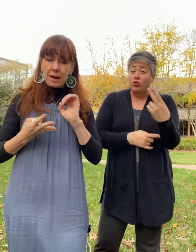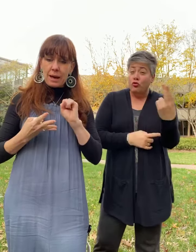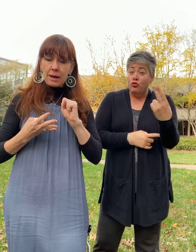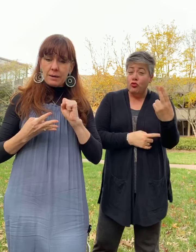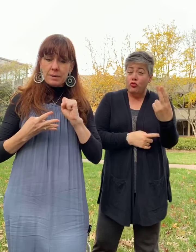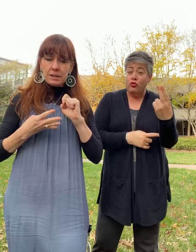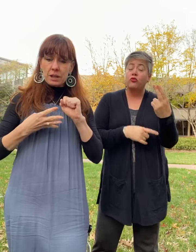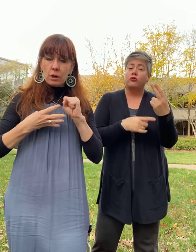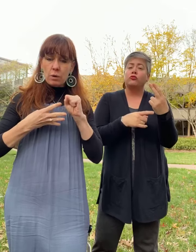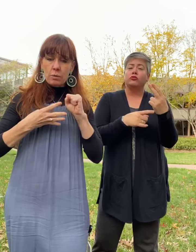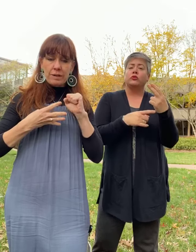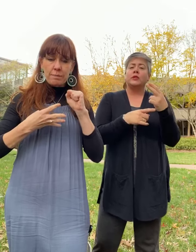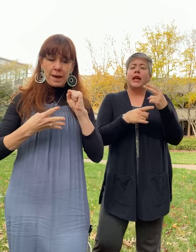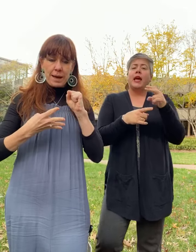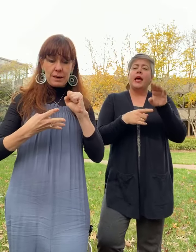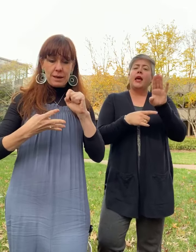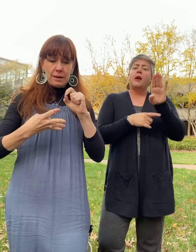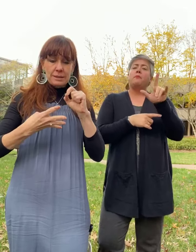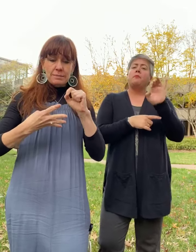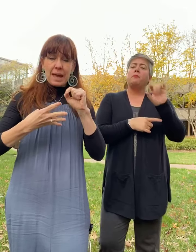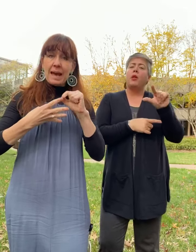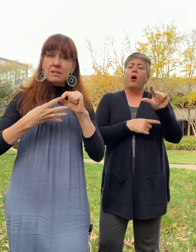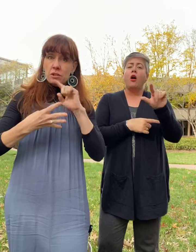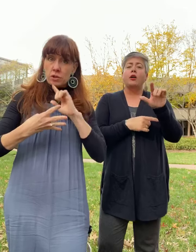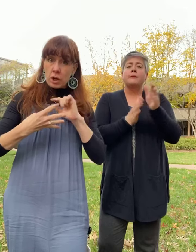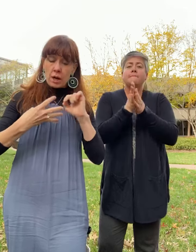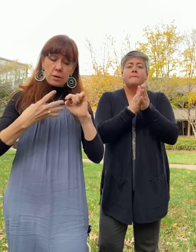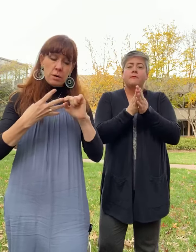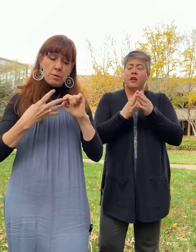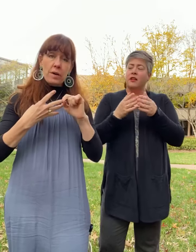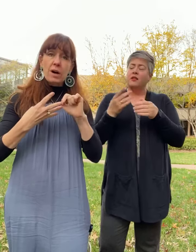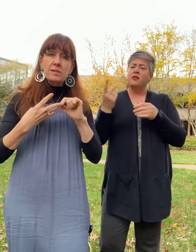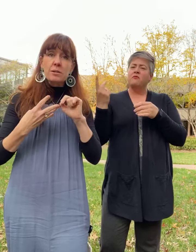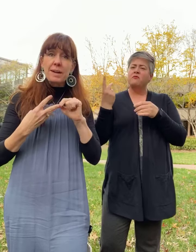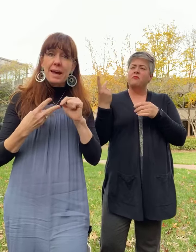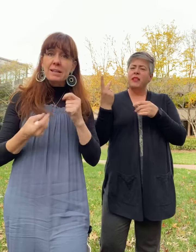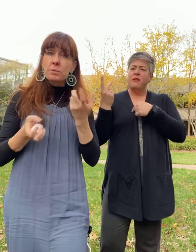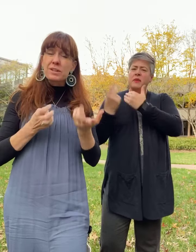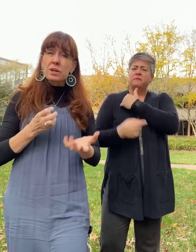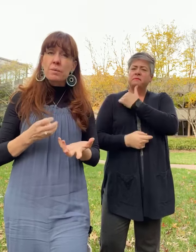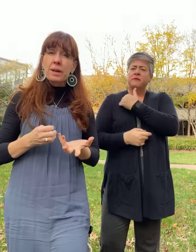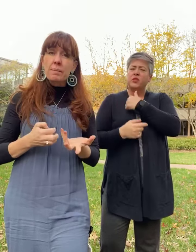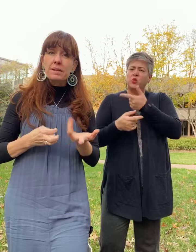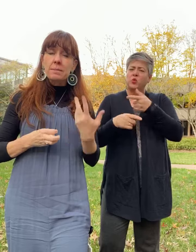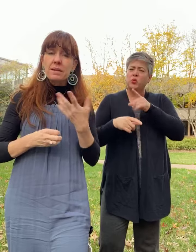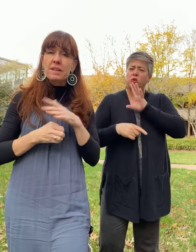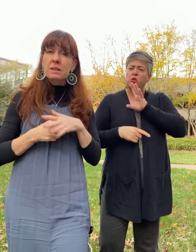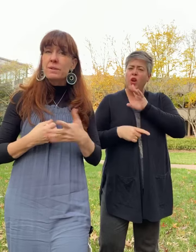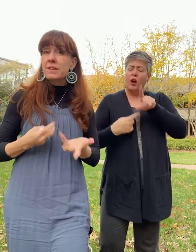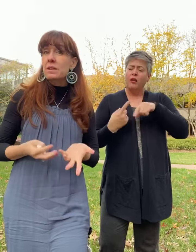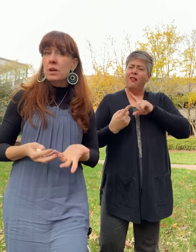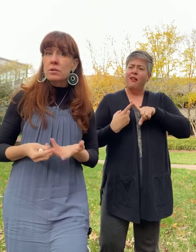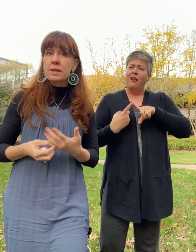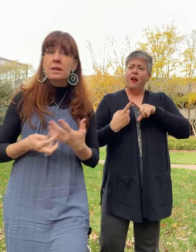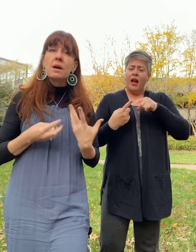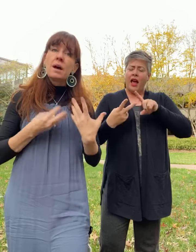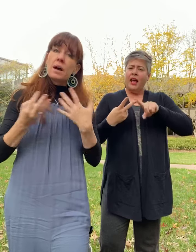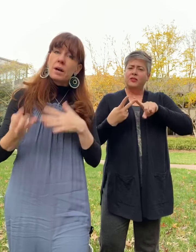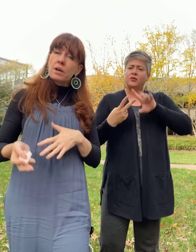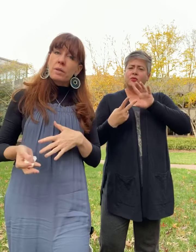Um, so we've been asked to talk. We've also been asked, we're going to start writing about some of the things that we've done locally. Uh, I know that